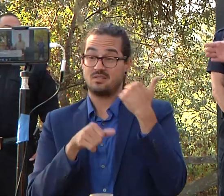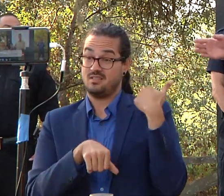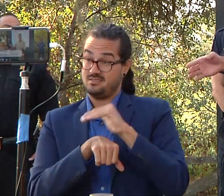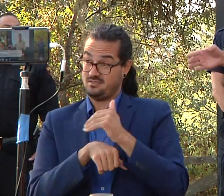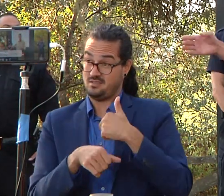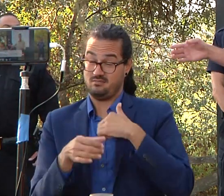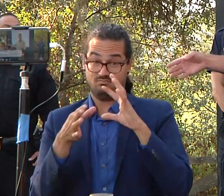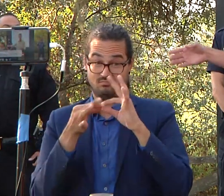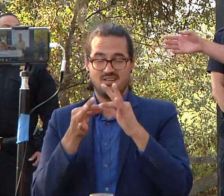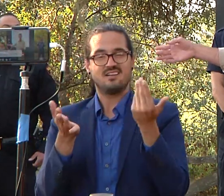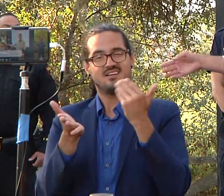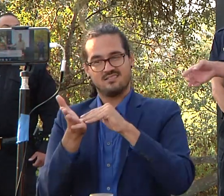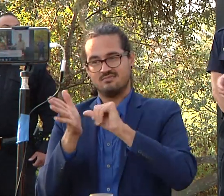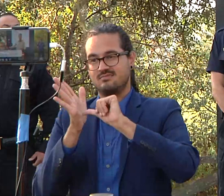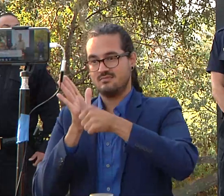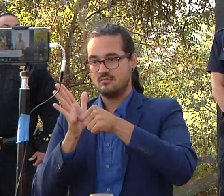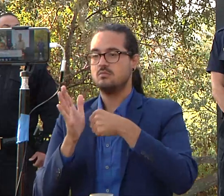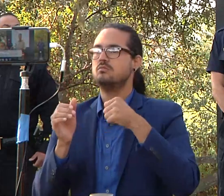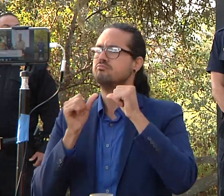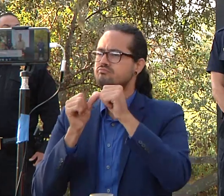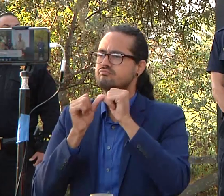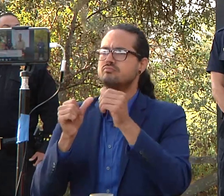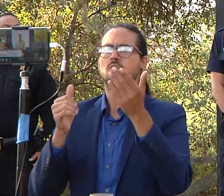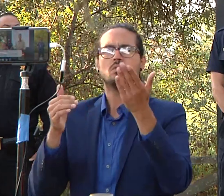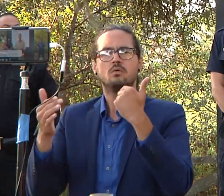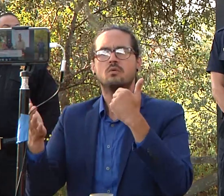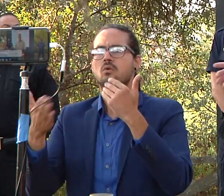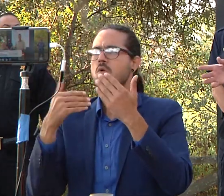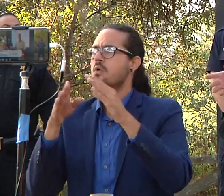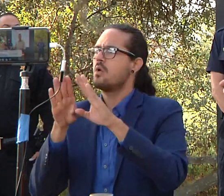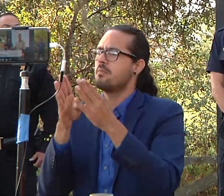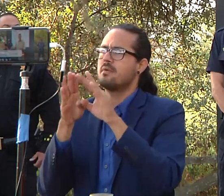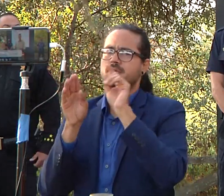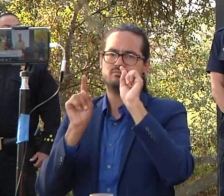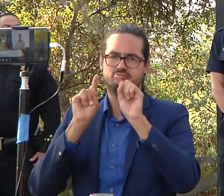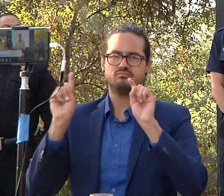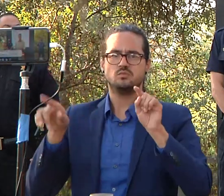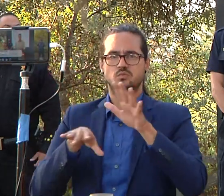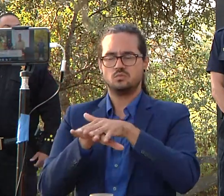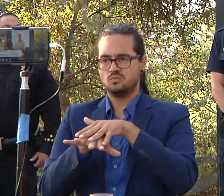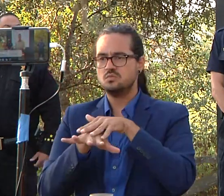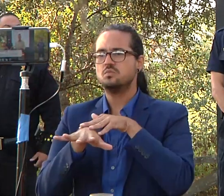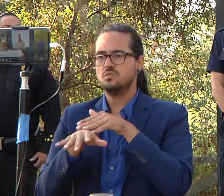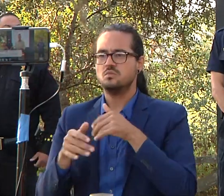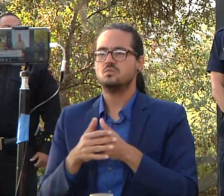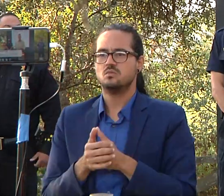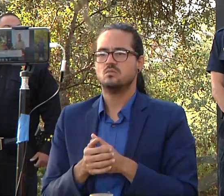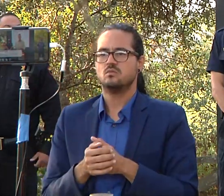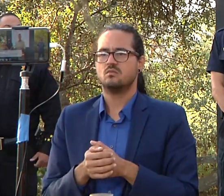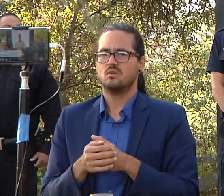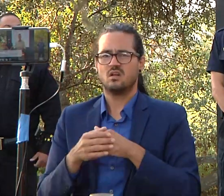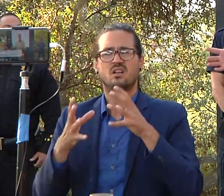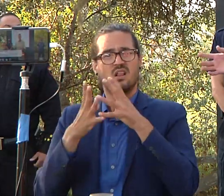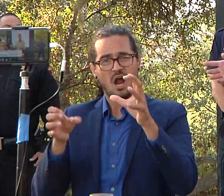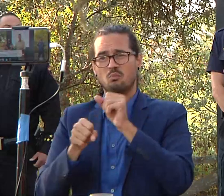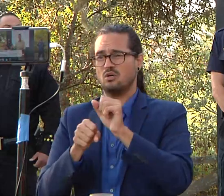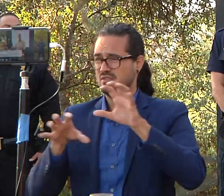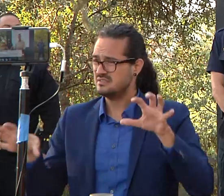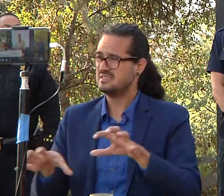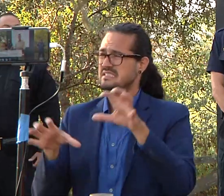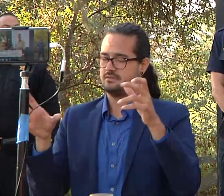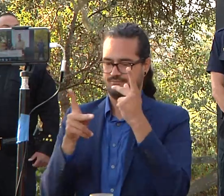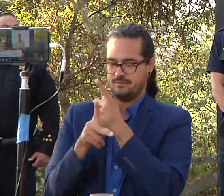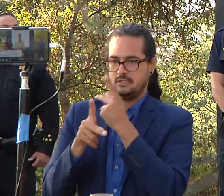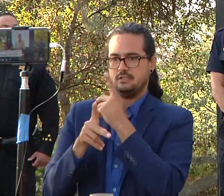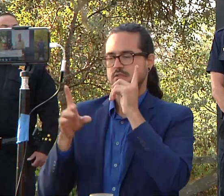uh good news as we go along it's uh there's a lot of factors that go into um uh determining which areas get